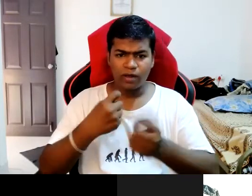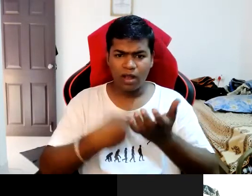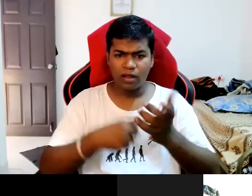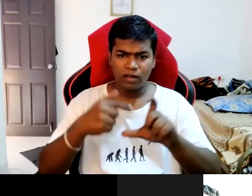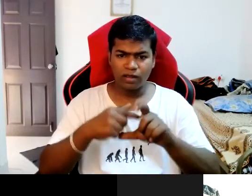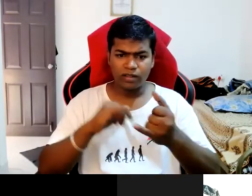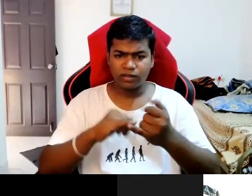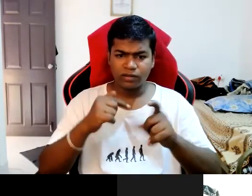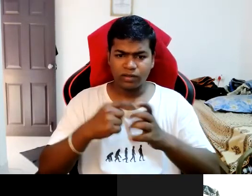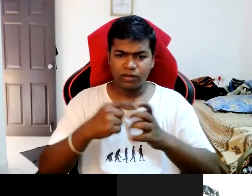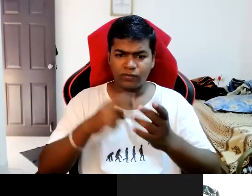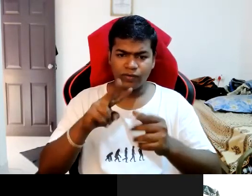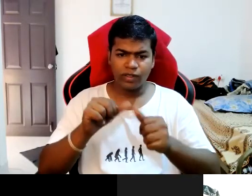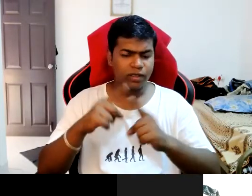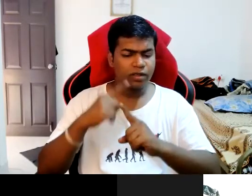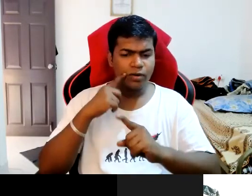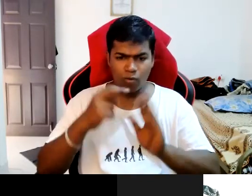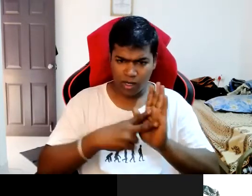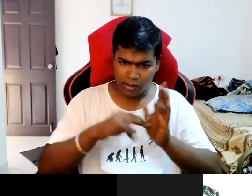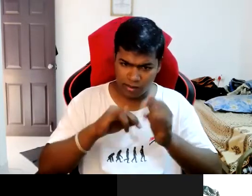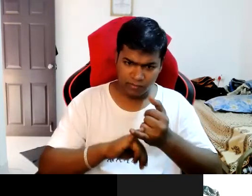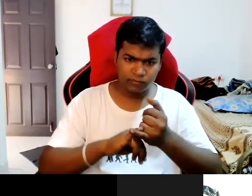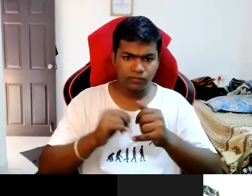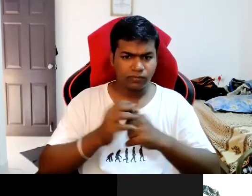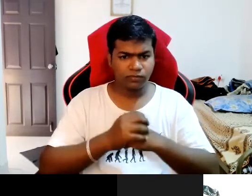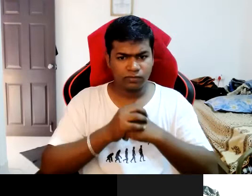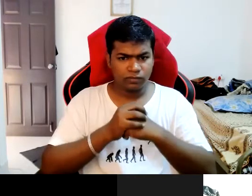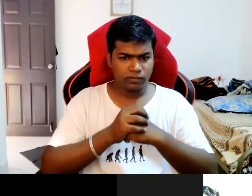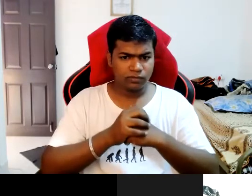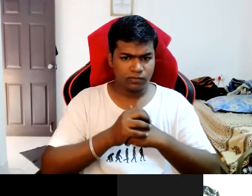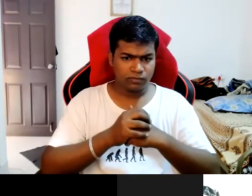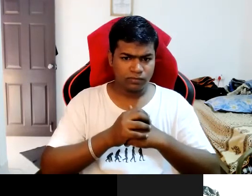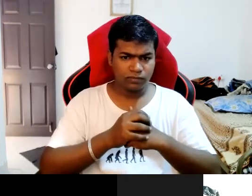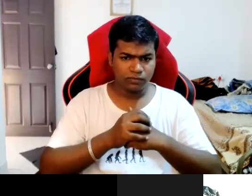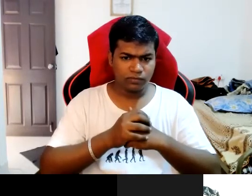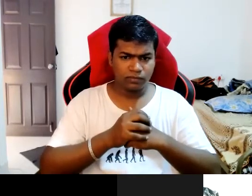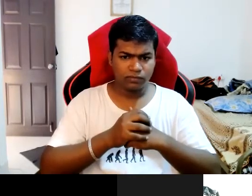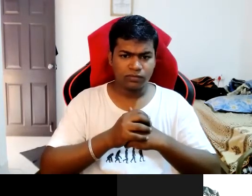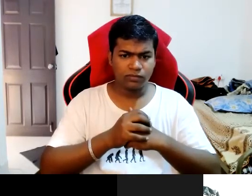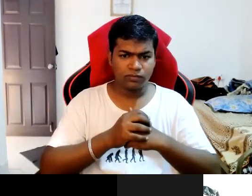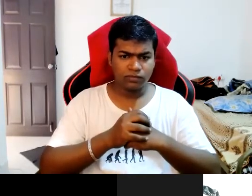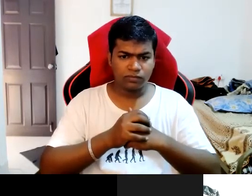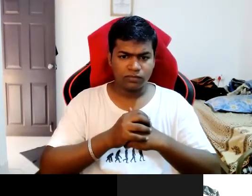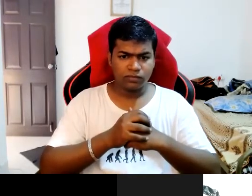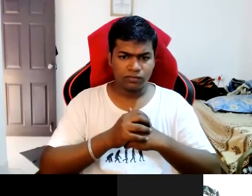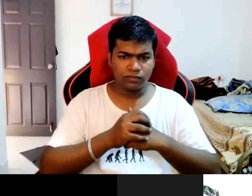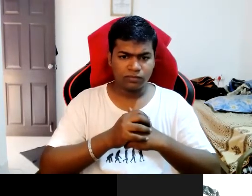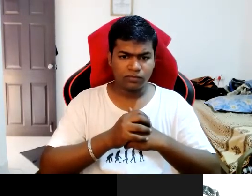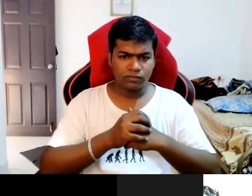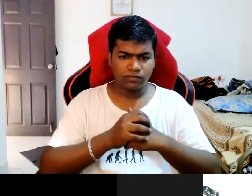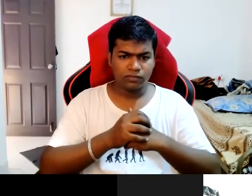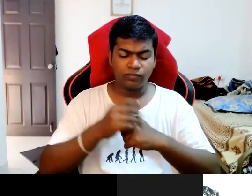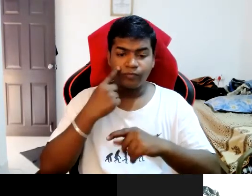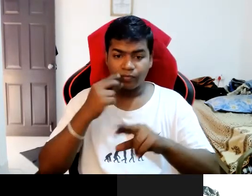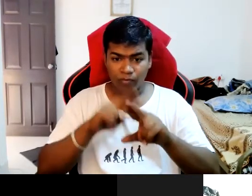schemes and why did people. It's not about disabled persons. are giving jobs for disabled but it's